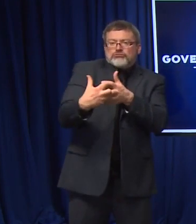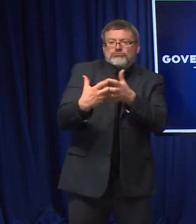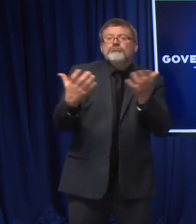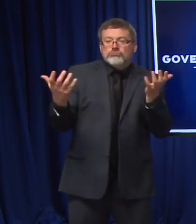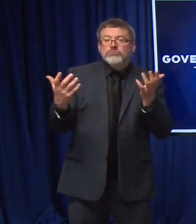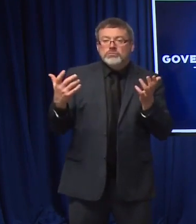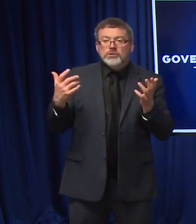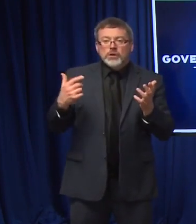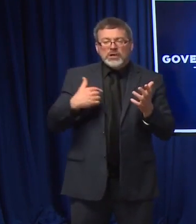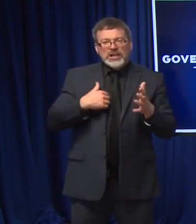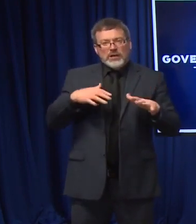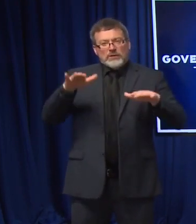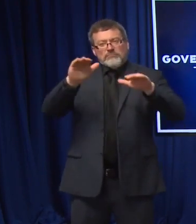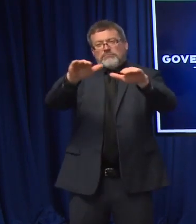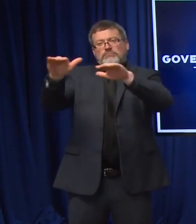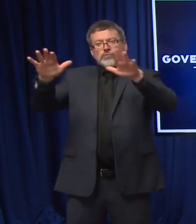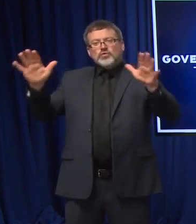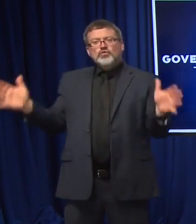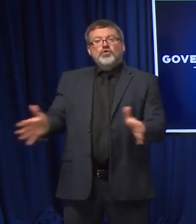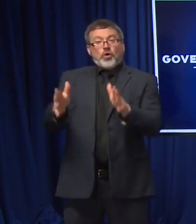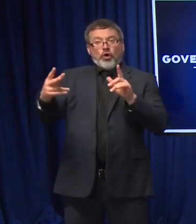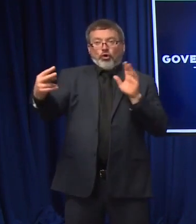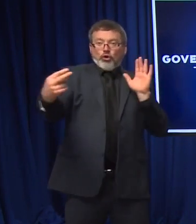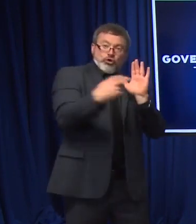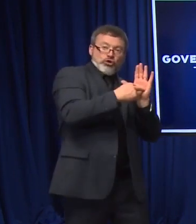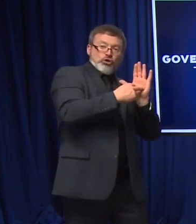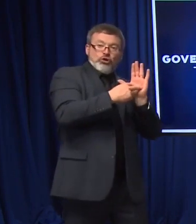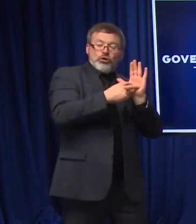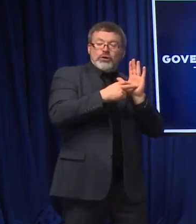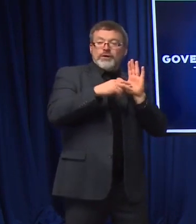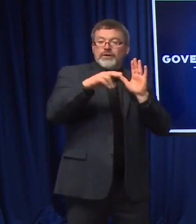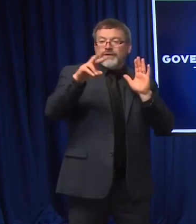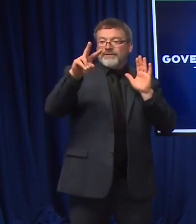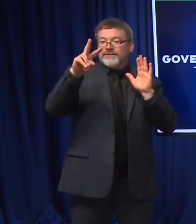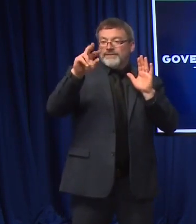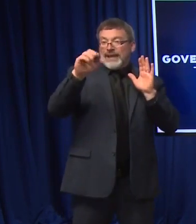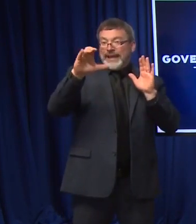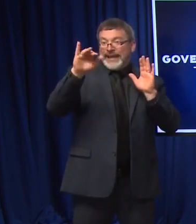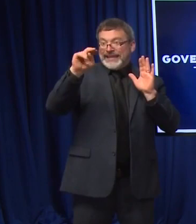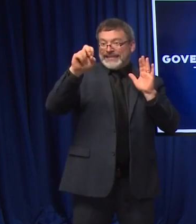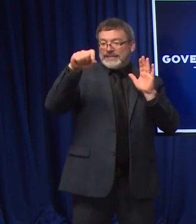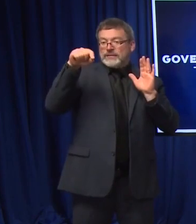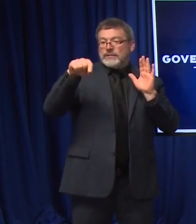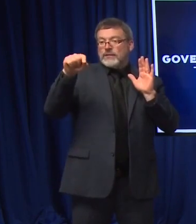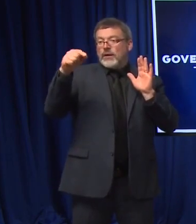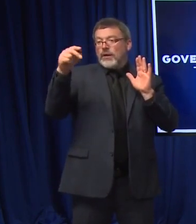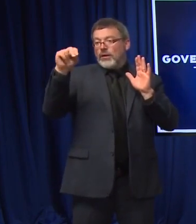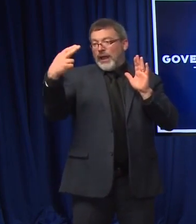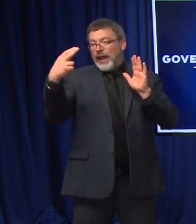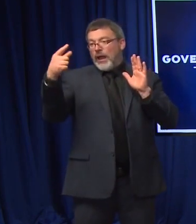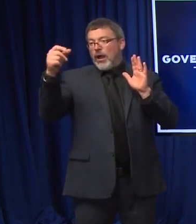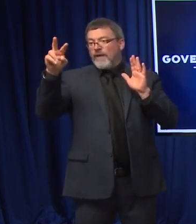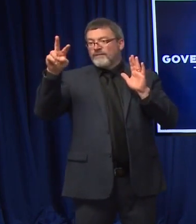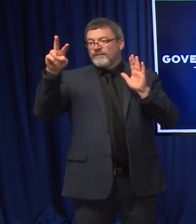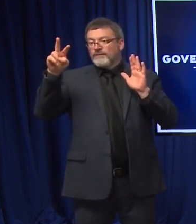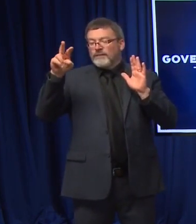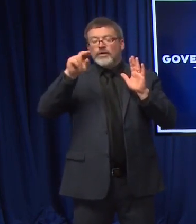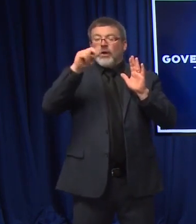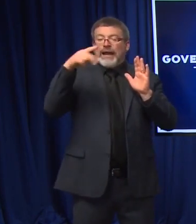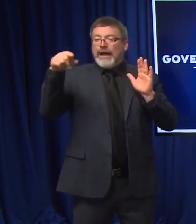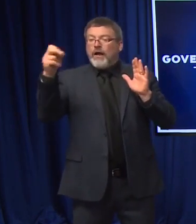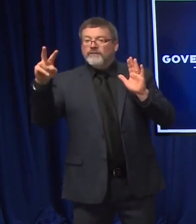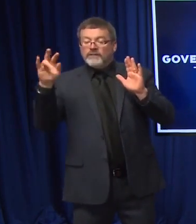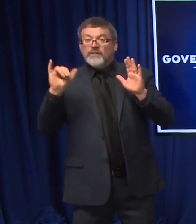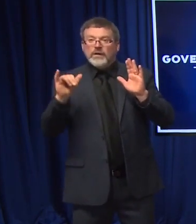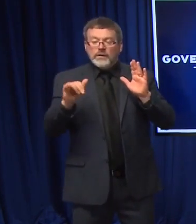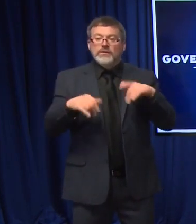to search for vaccination by age group to see what local options there may be for getting vaccinated. And so